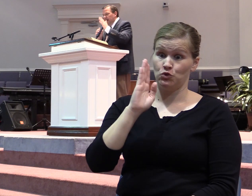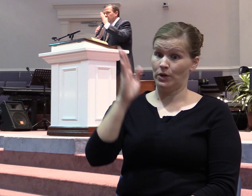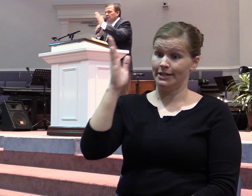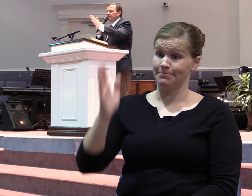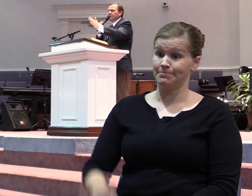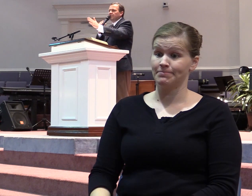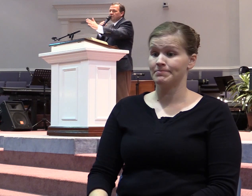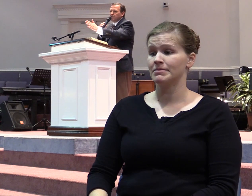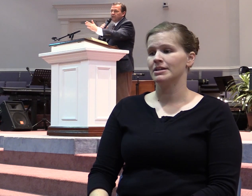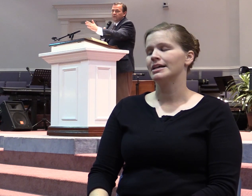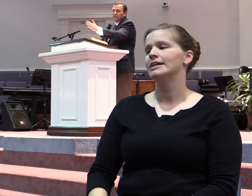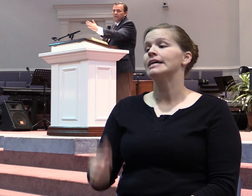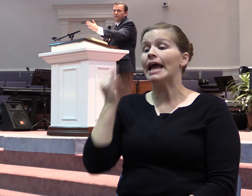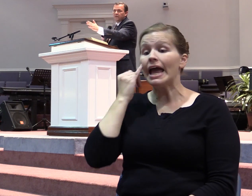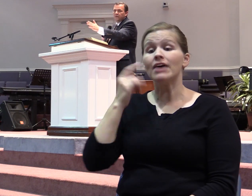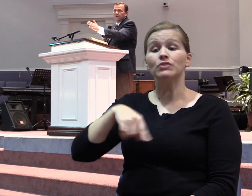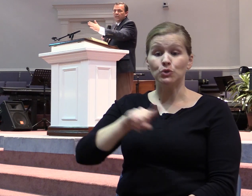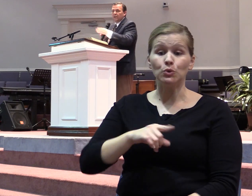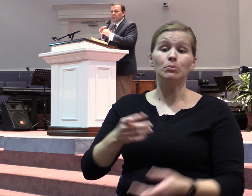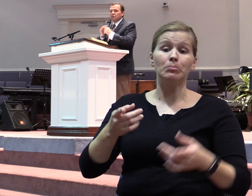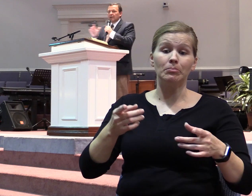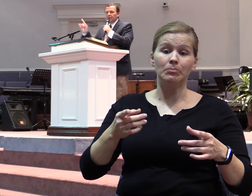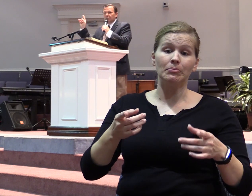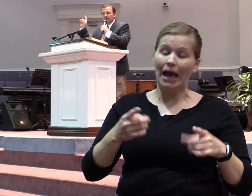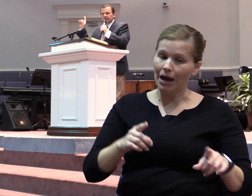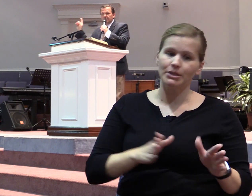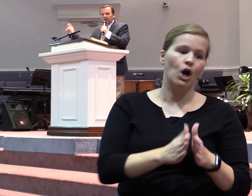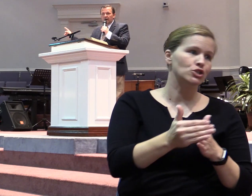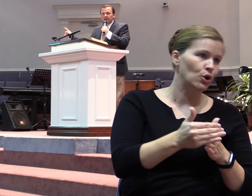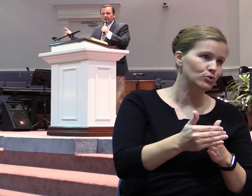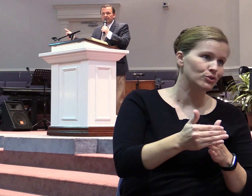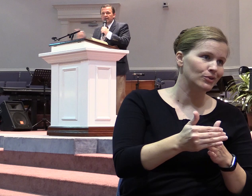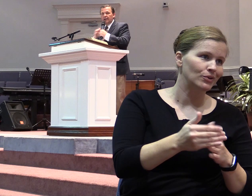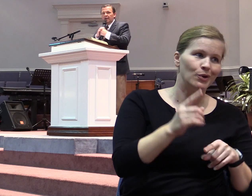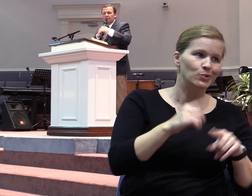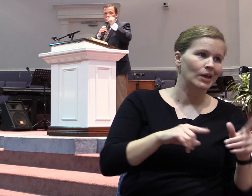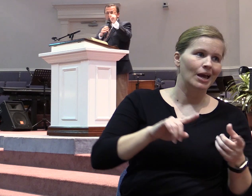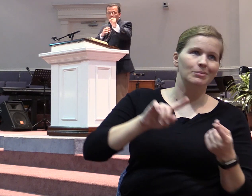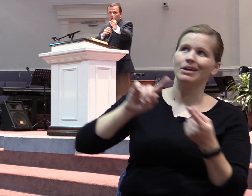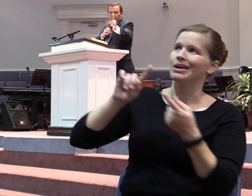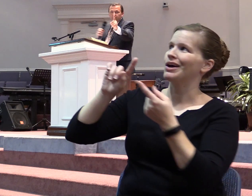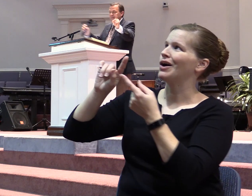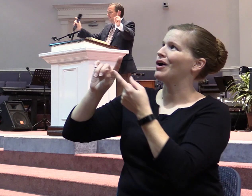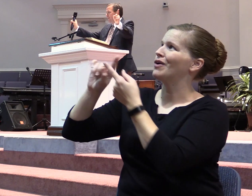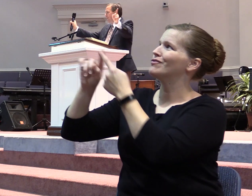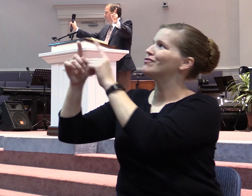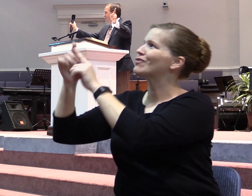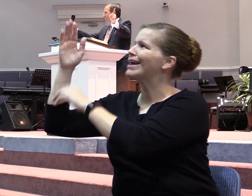hey, you're committing adultery if you try to be a friend to God and a friend to the world. Right. Amen.